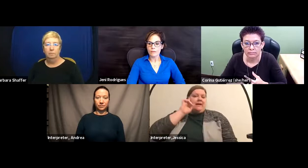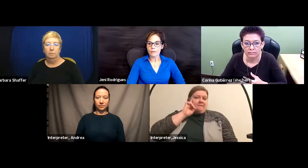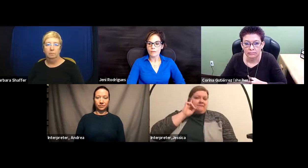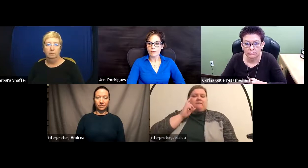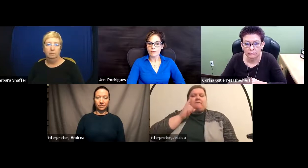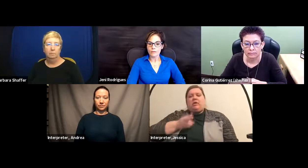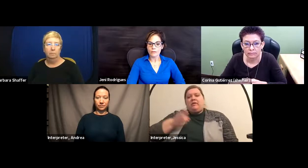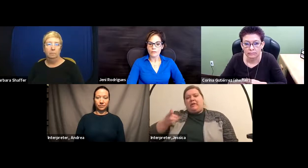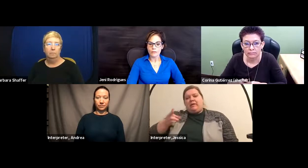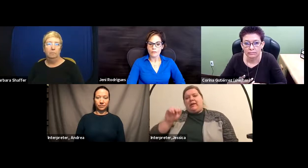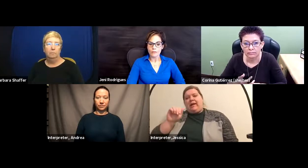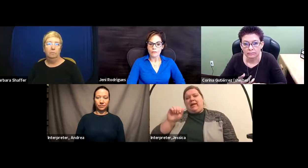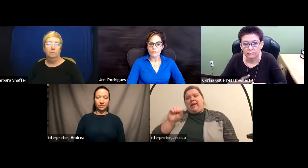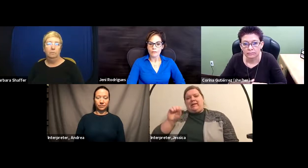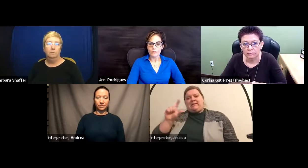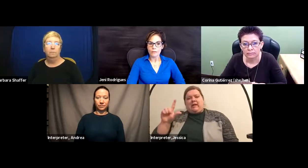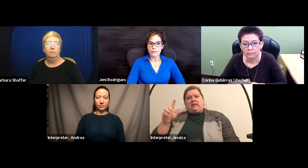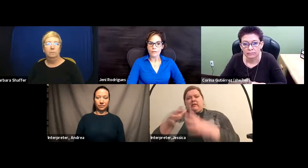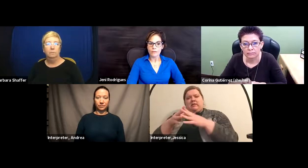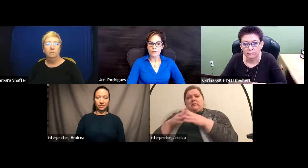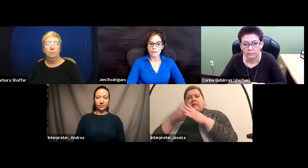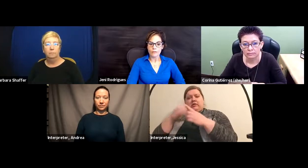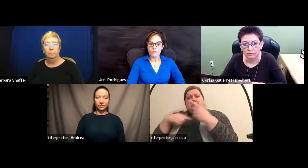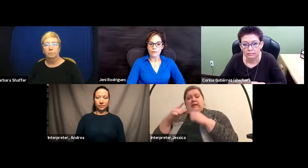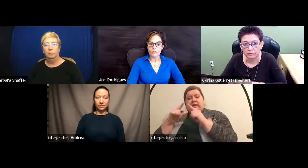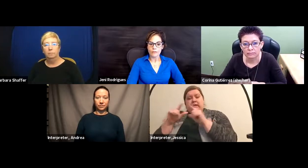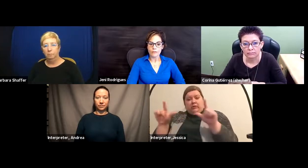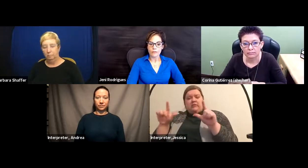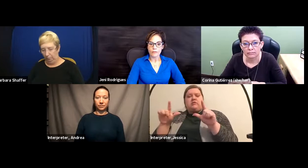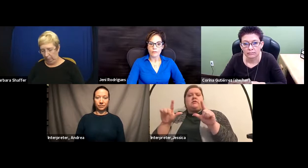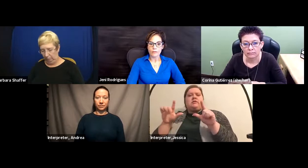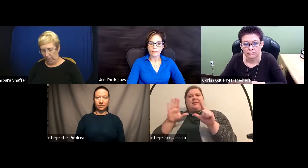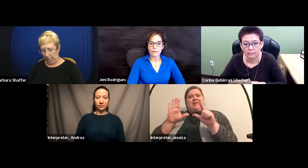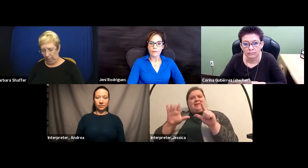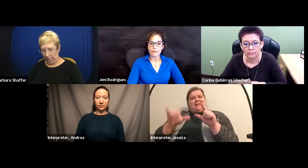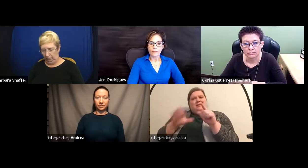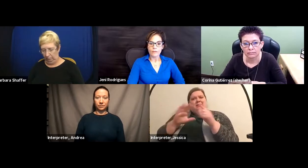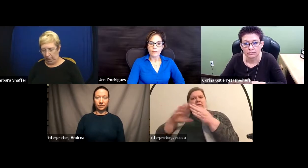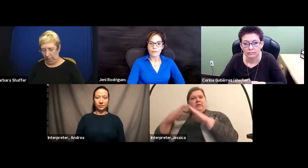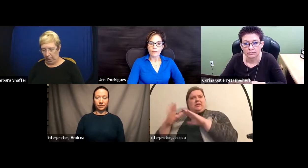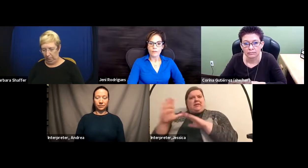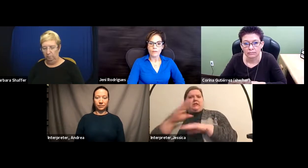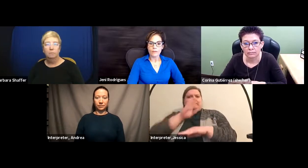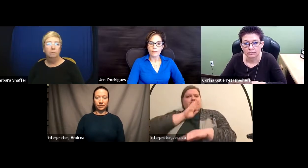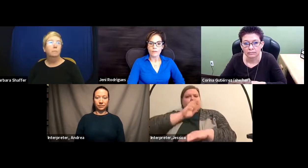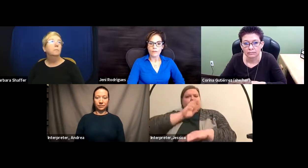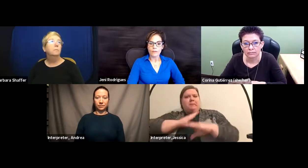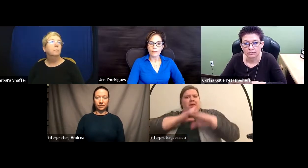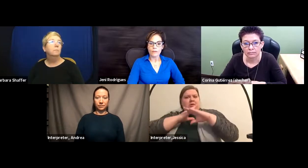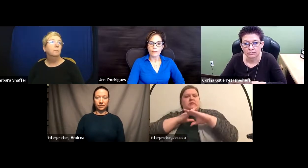Language communities experience. We also have the pleasure of two wonderful interpreters,